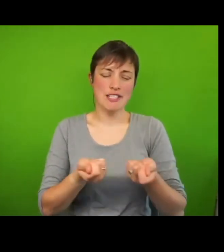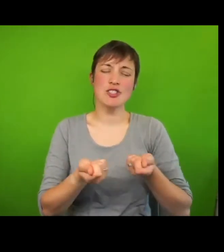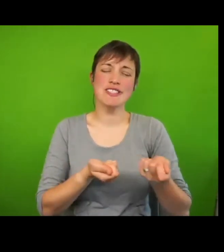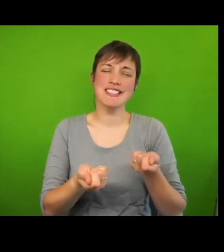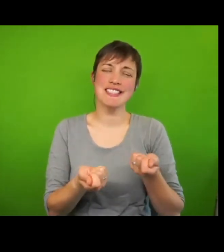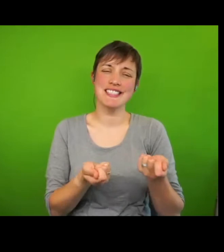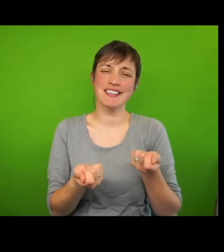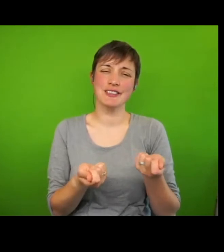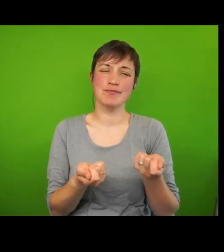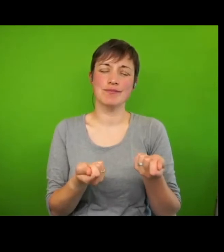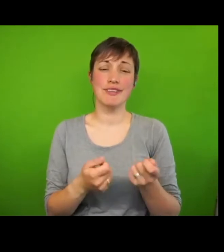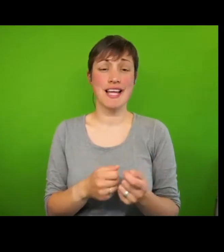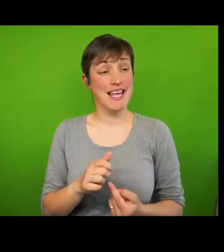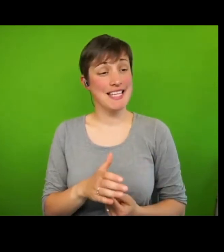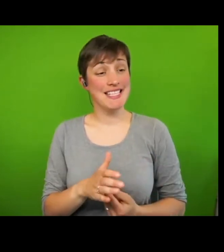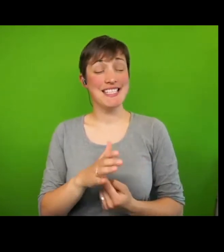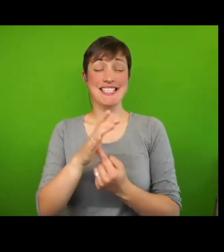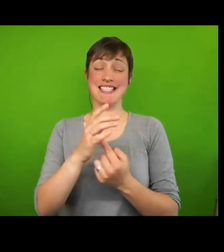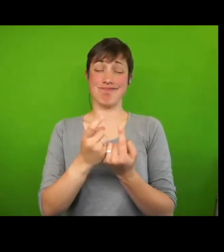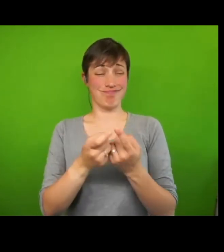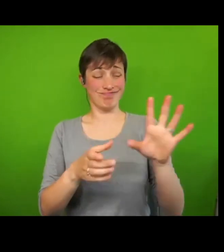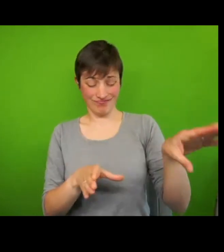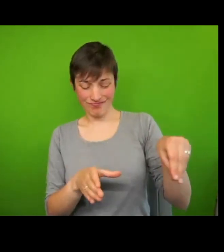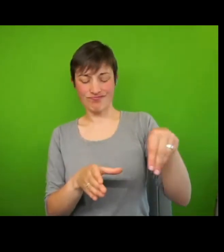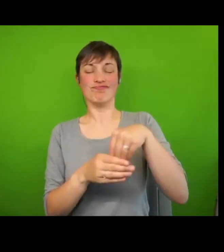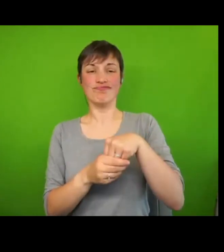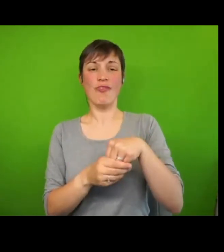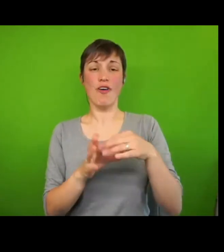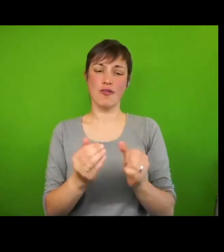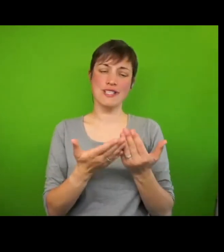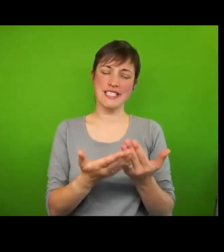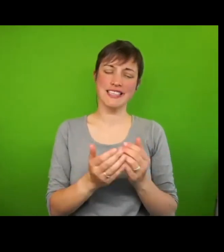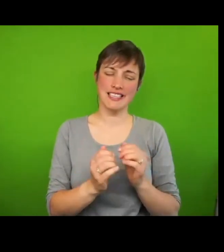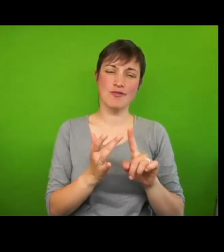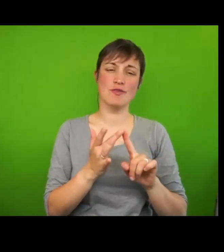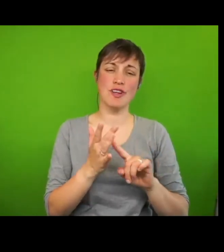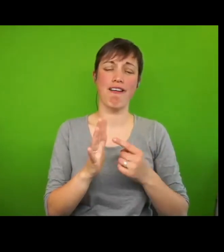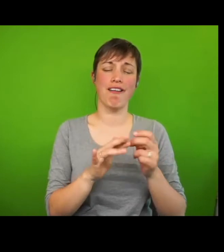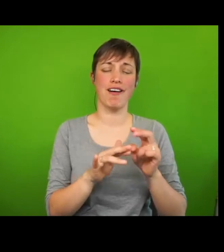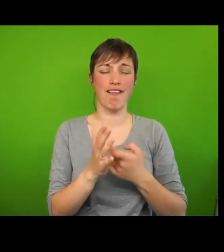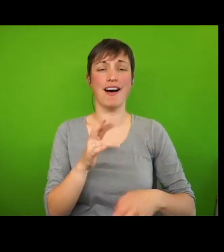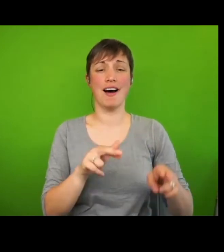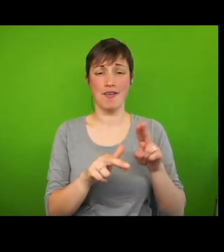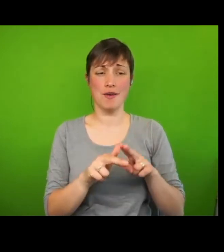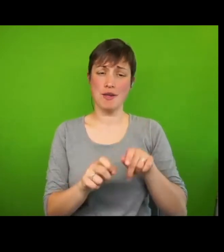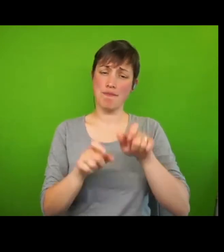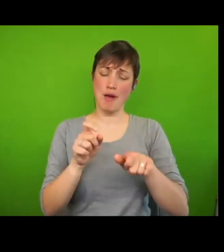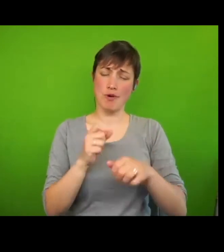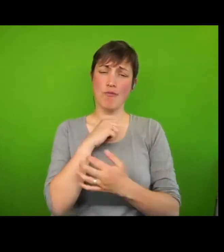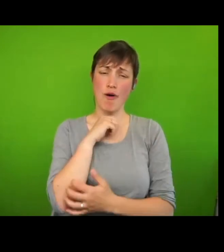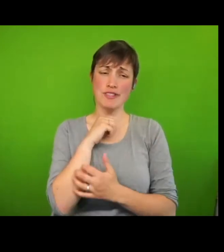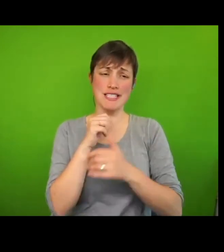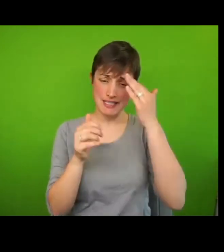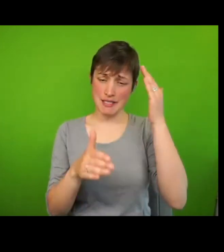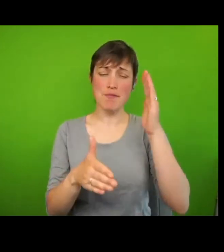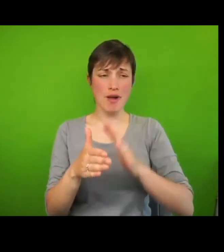key gain identified by their study is the heightened political agency of those experiencing poverty, with implications for